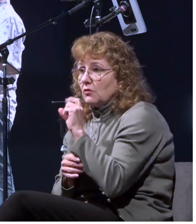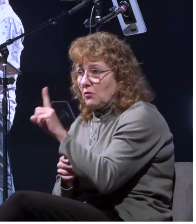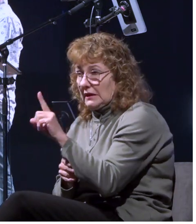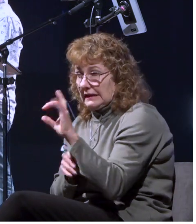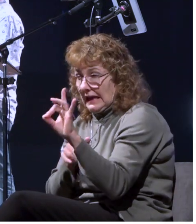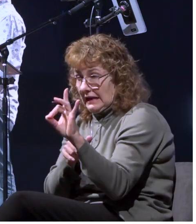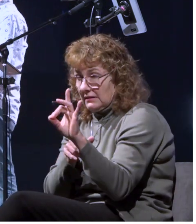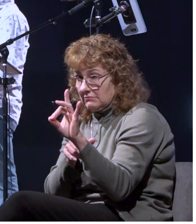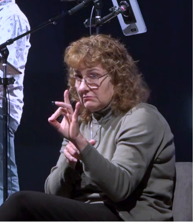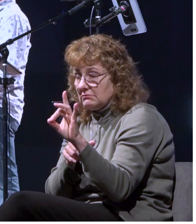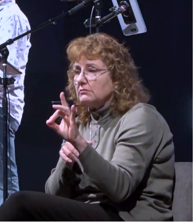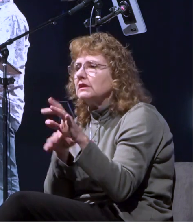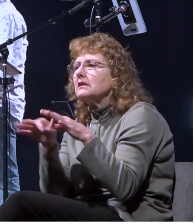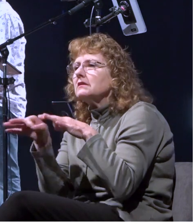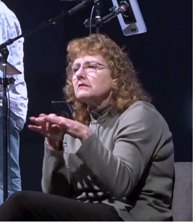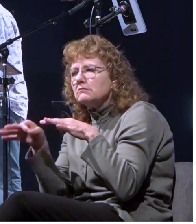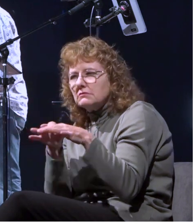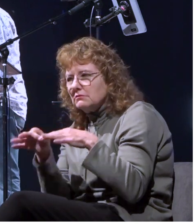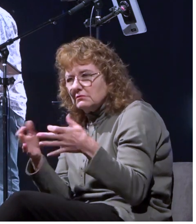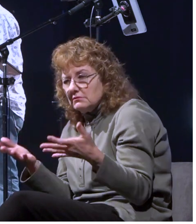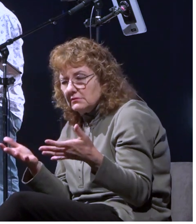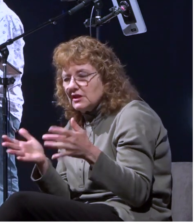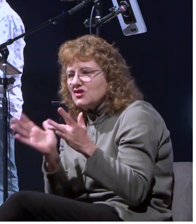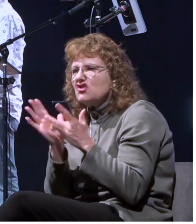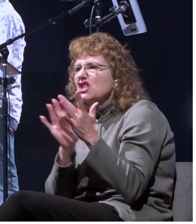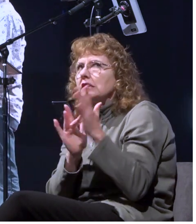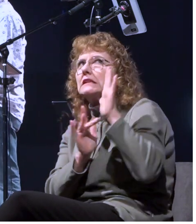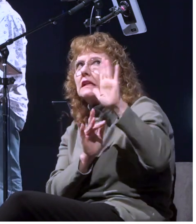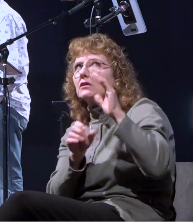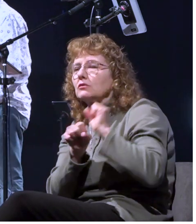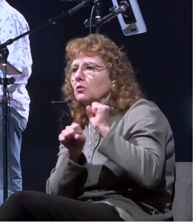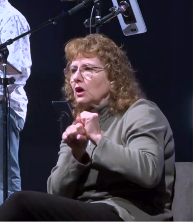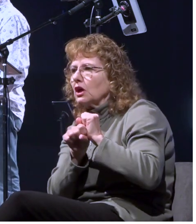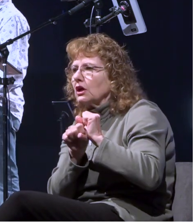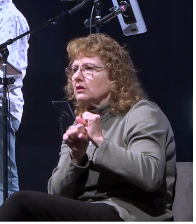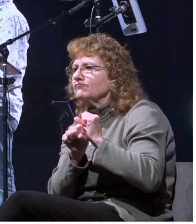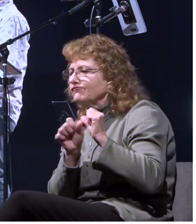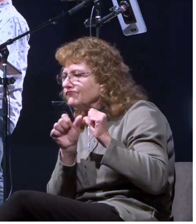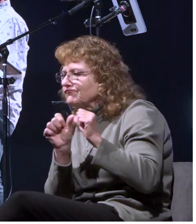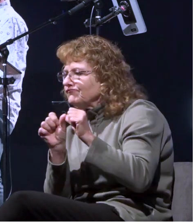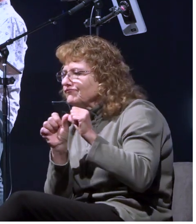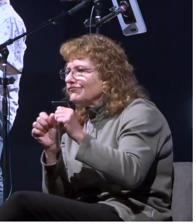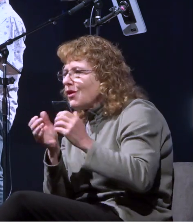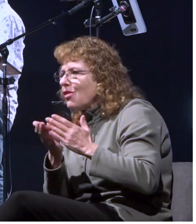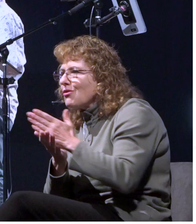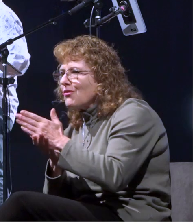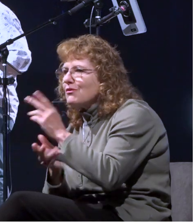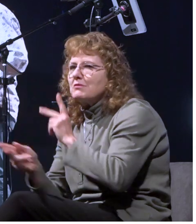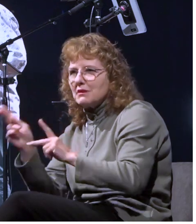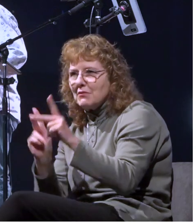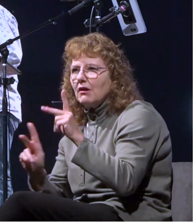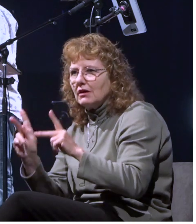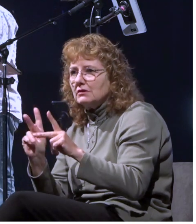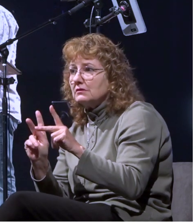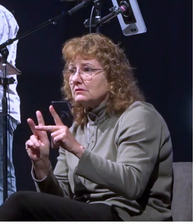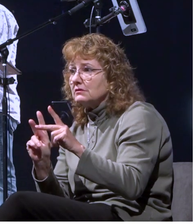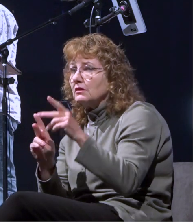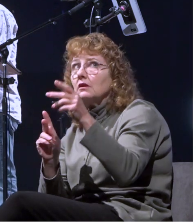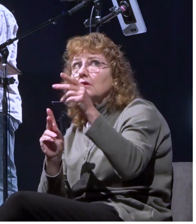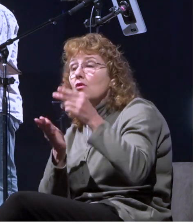how this work of jesus now continues uh through people working in the power of the holy spirit and